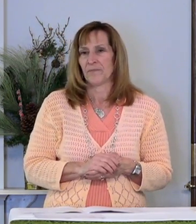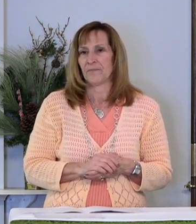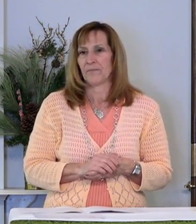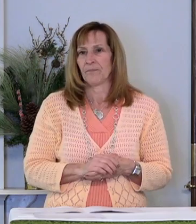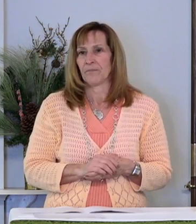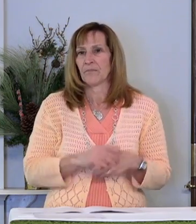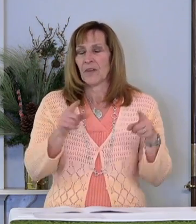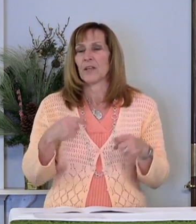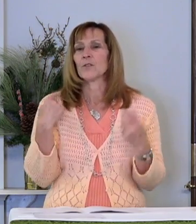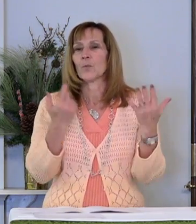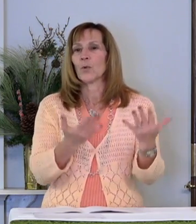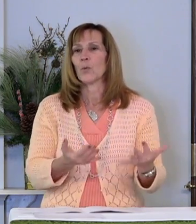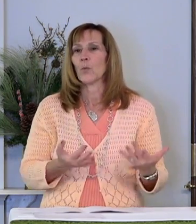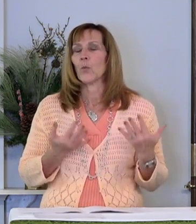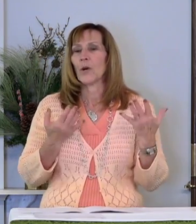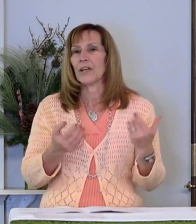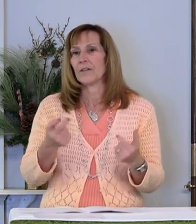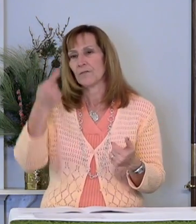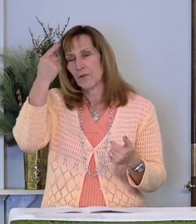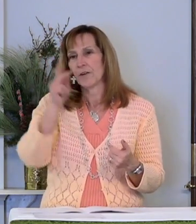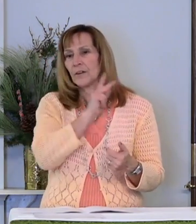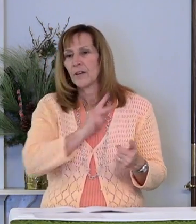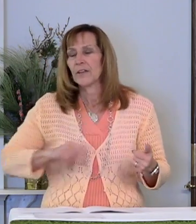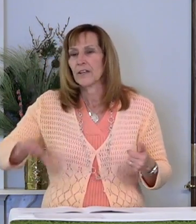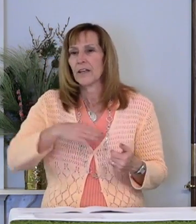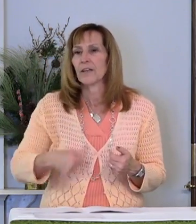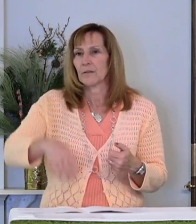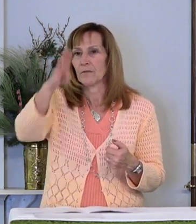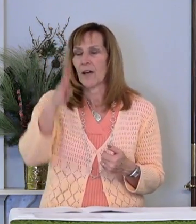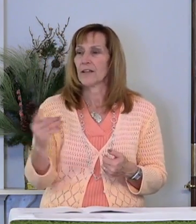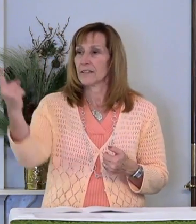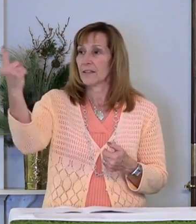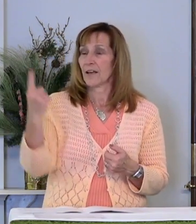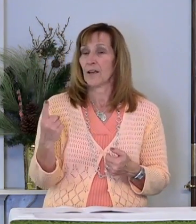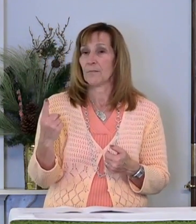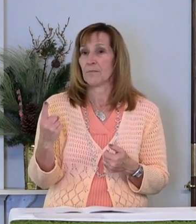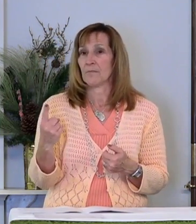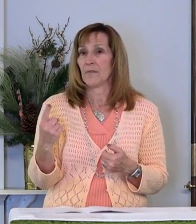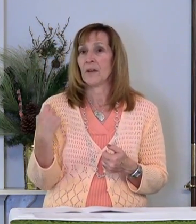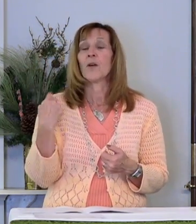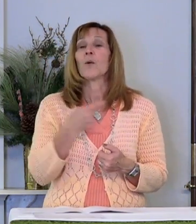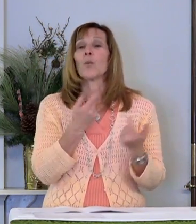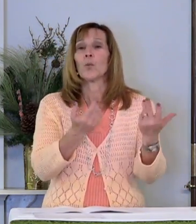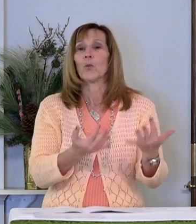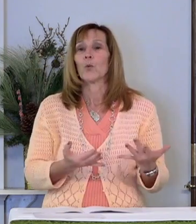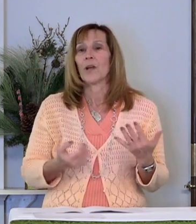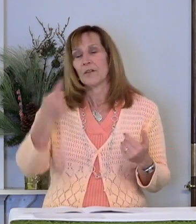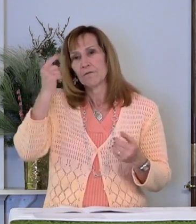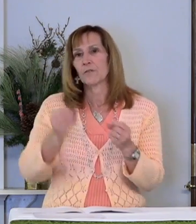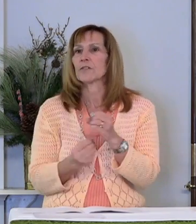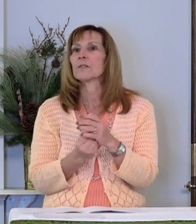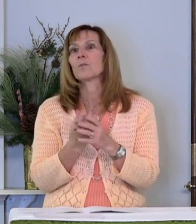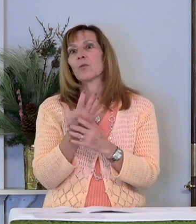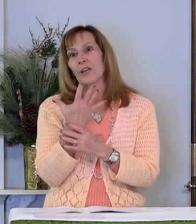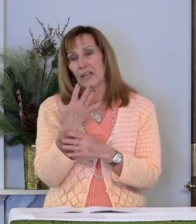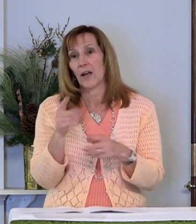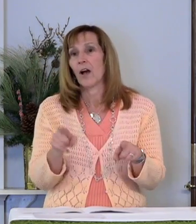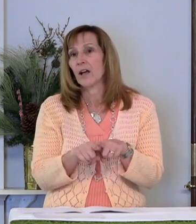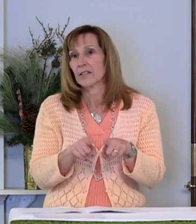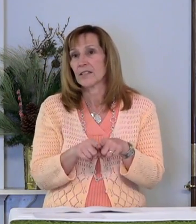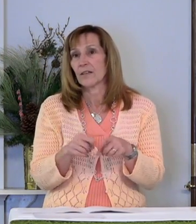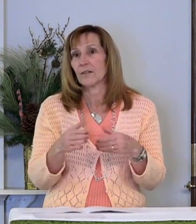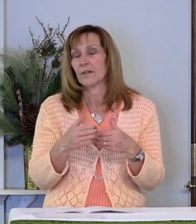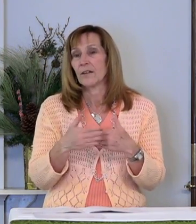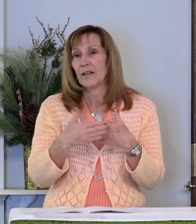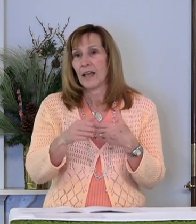as we await the coming of the kingdom of God, as surely as we await the coming of spring after